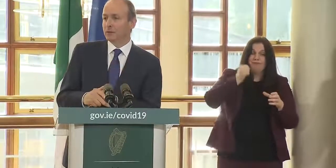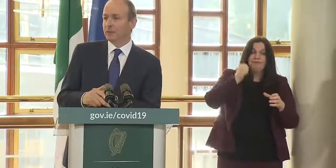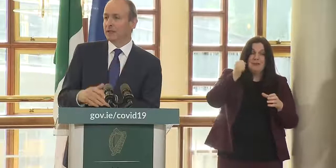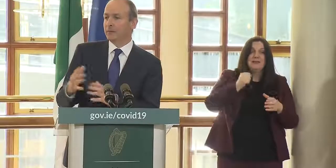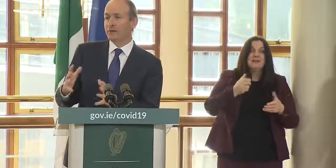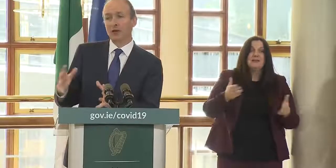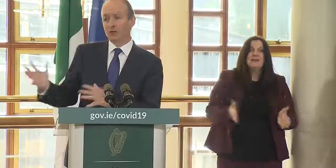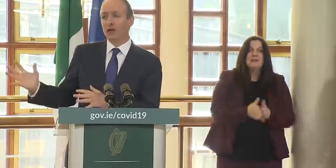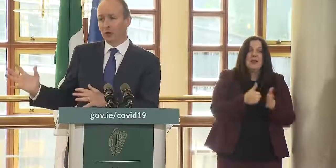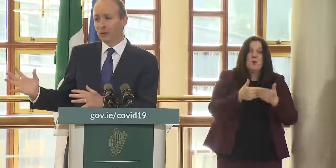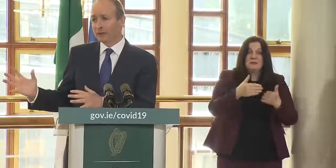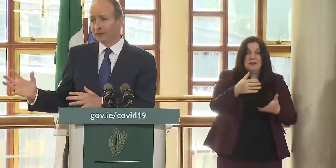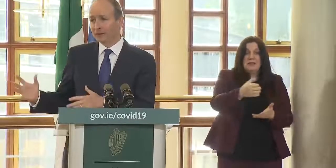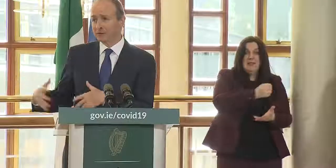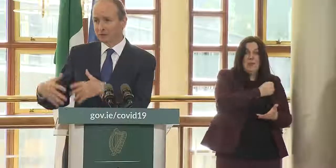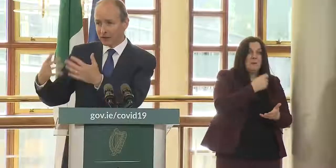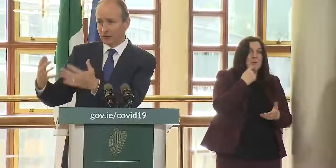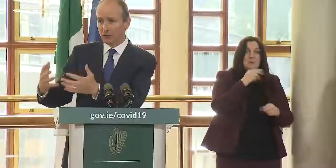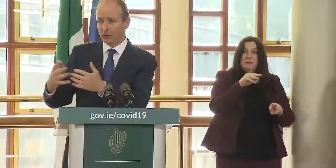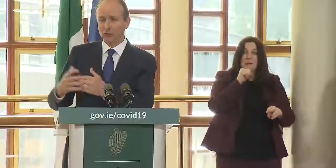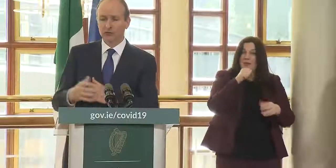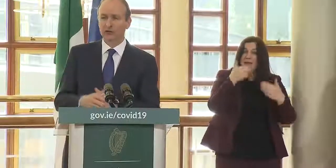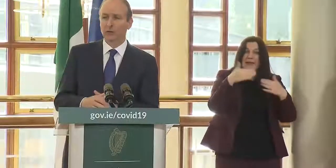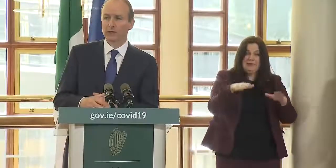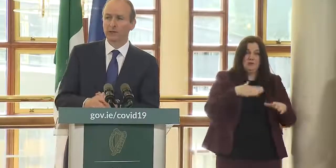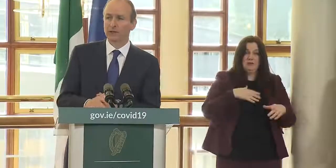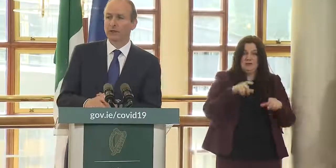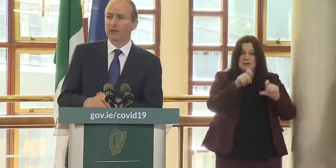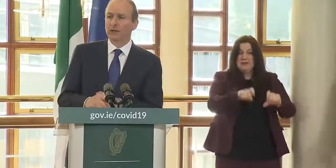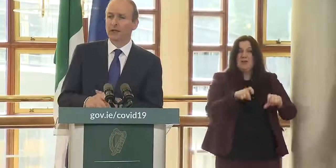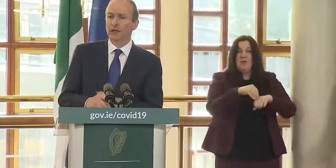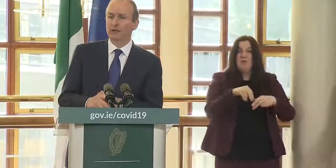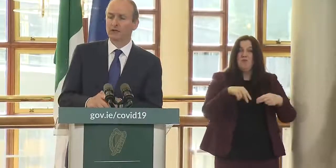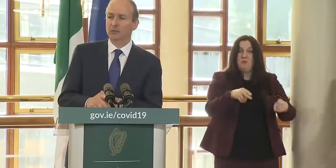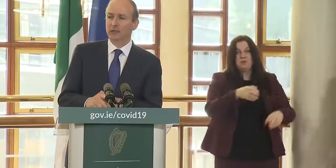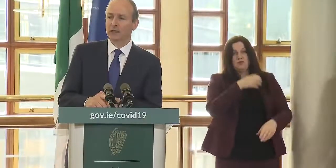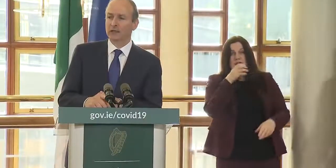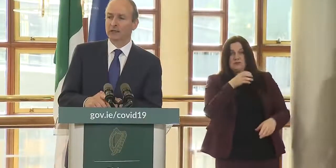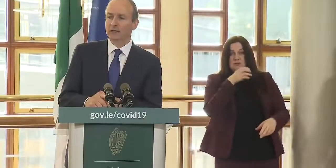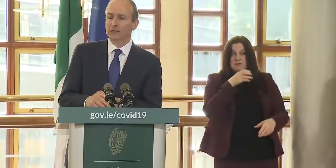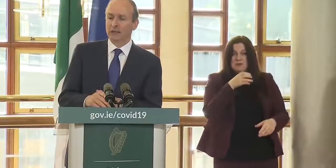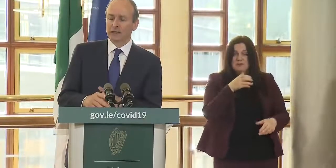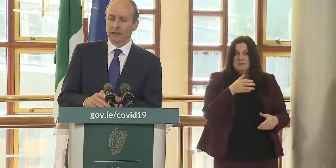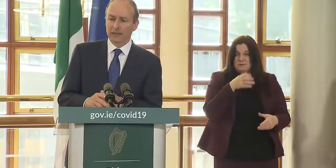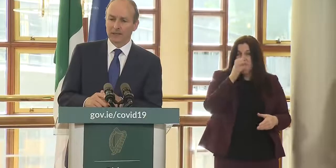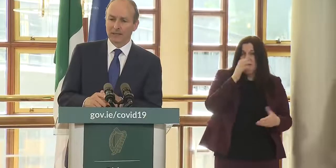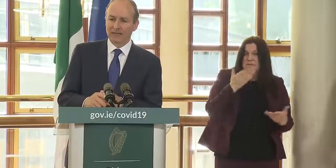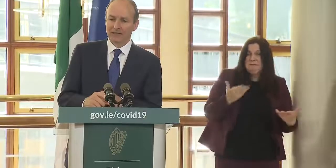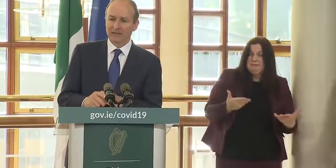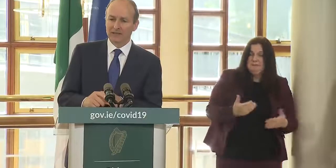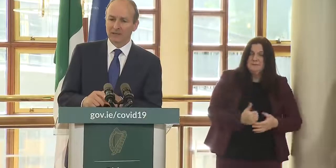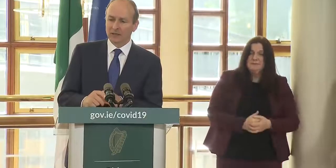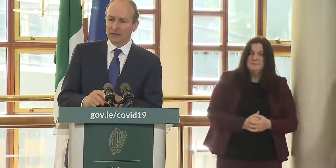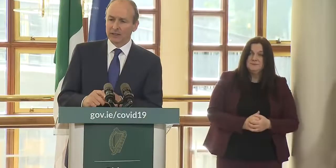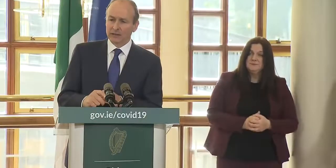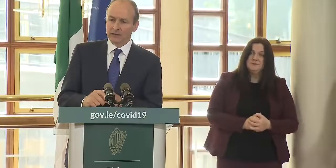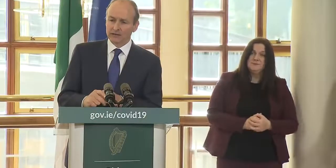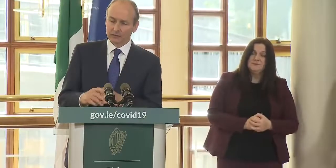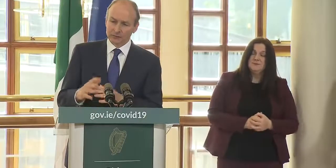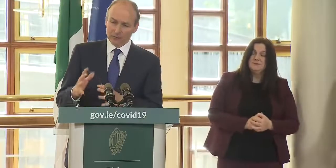called but many people not really going away but ending out in the road and so on like that and consuming alcohol and